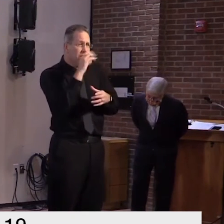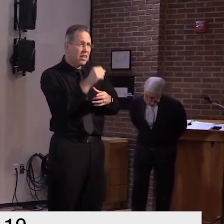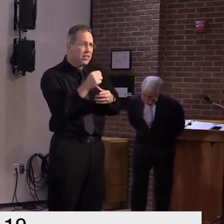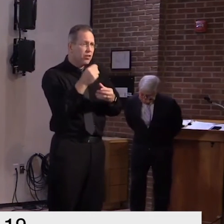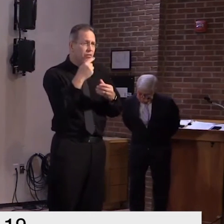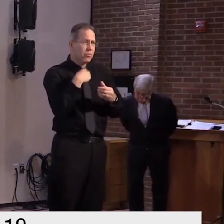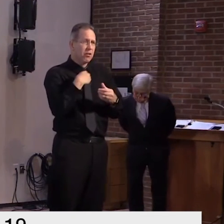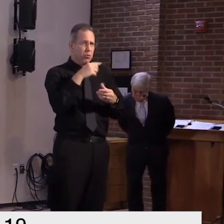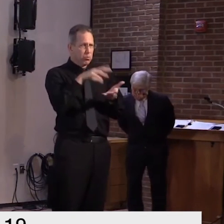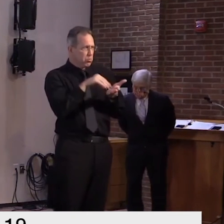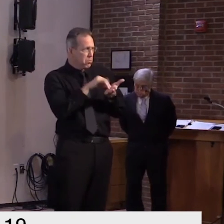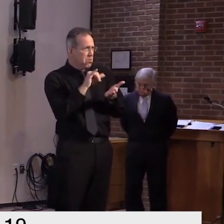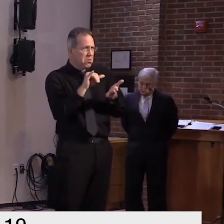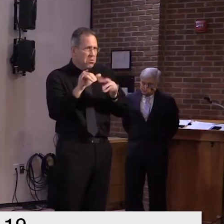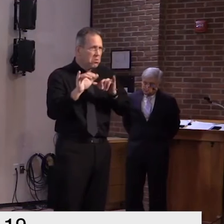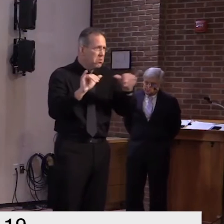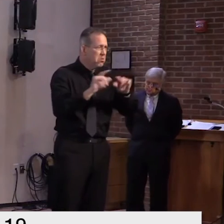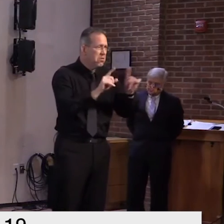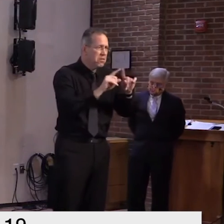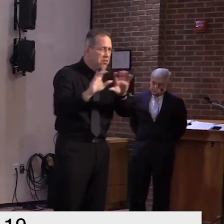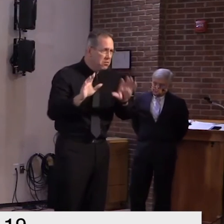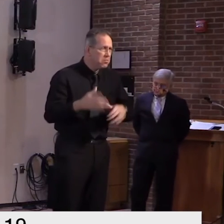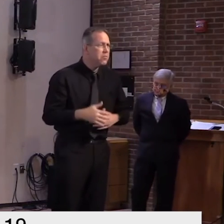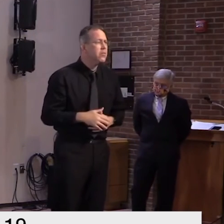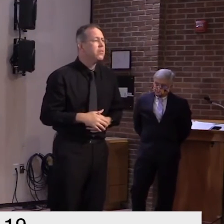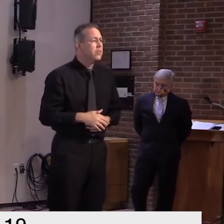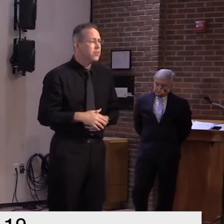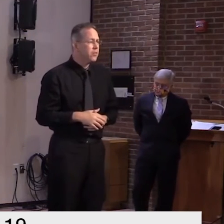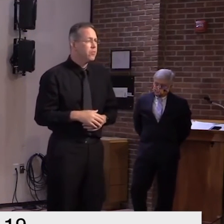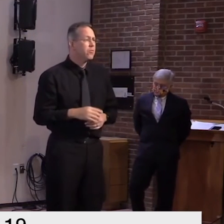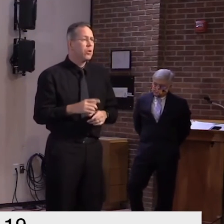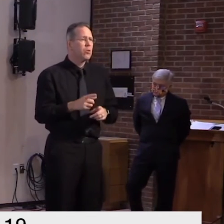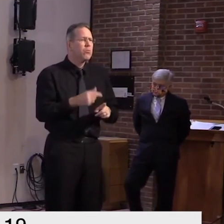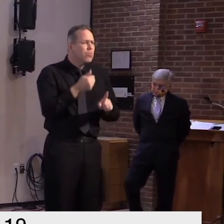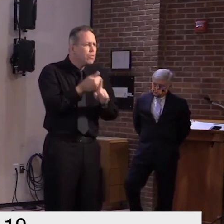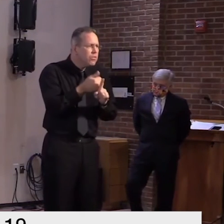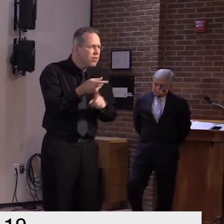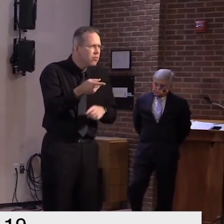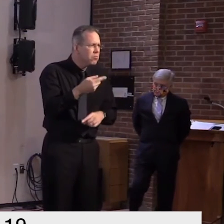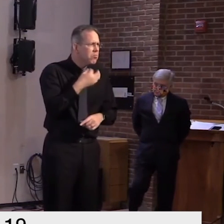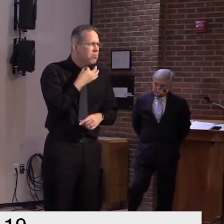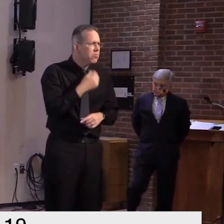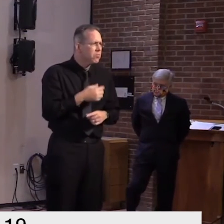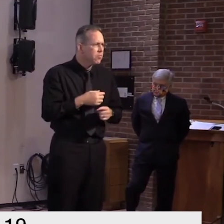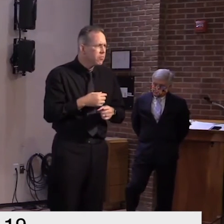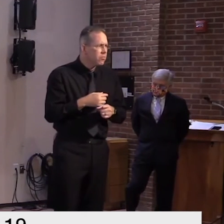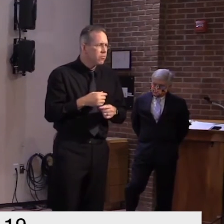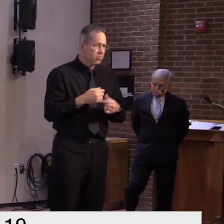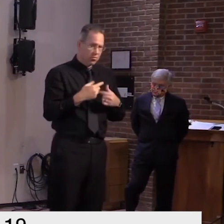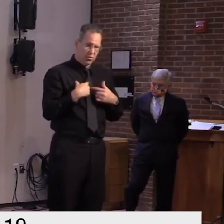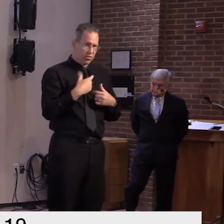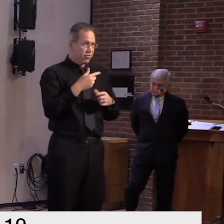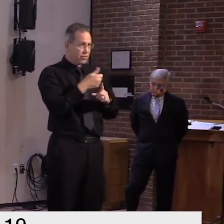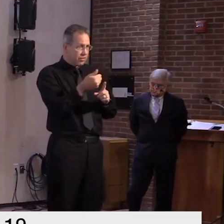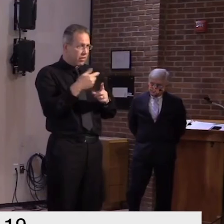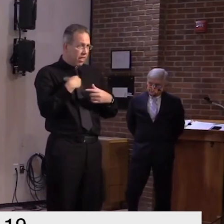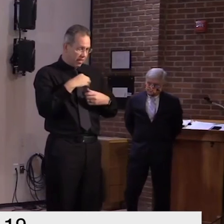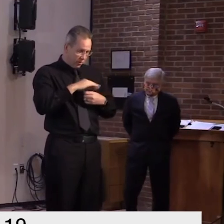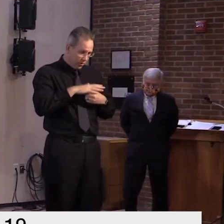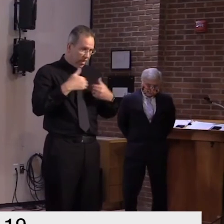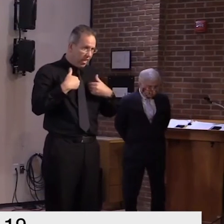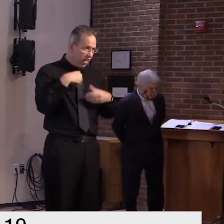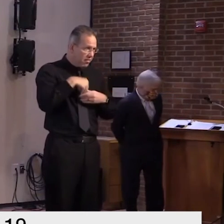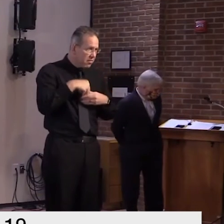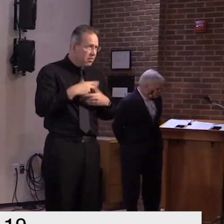their antibody status and ahead of time knew they could contribute their plasma as